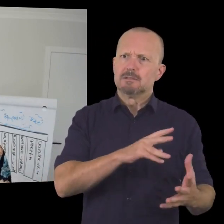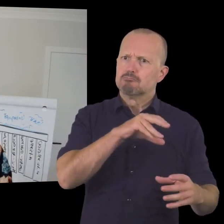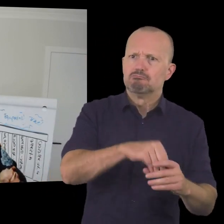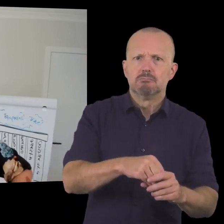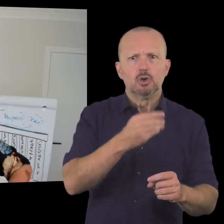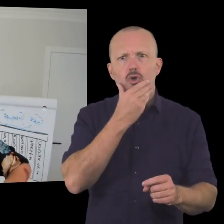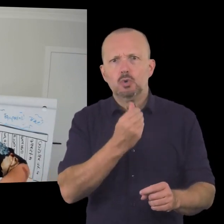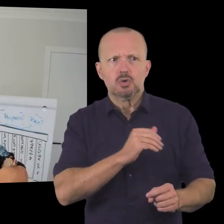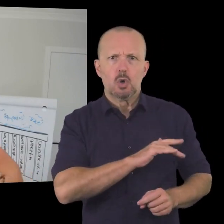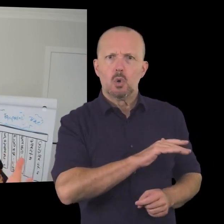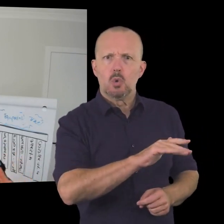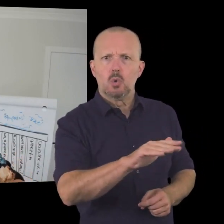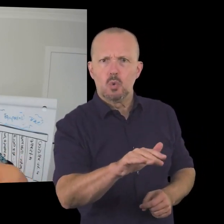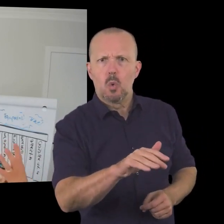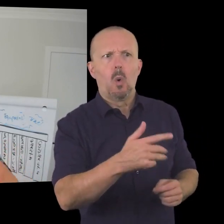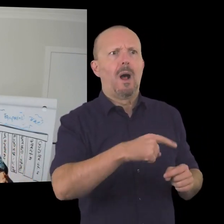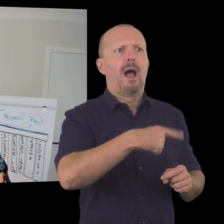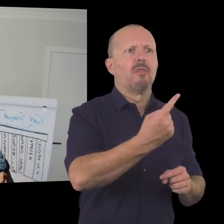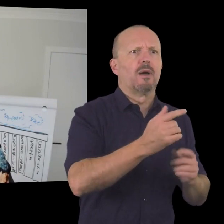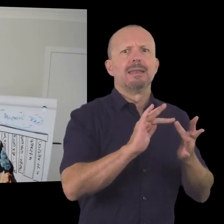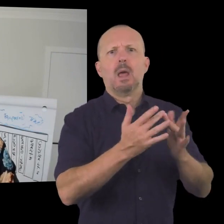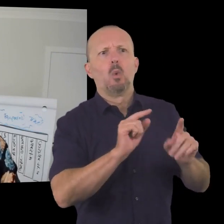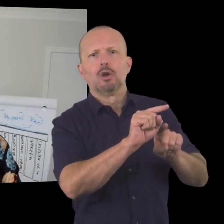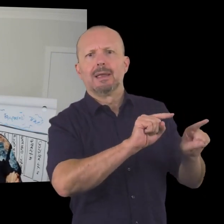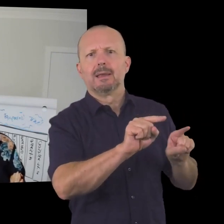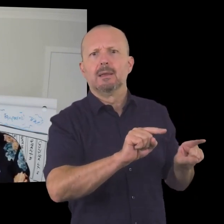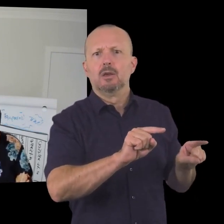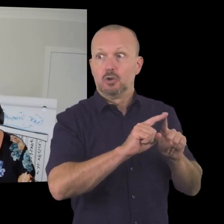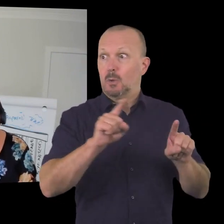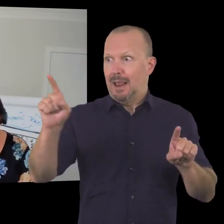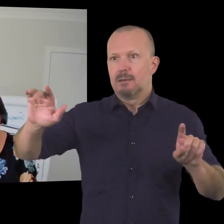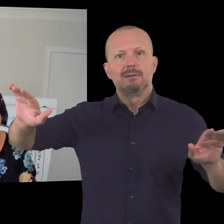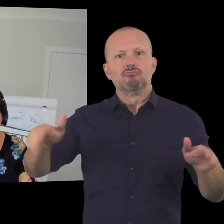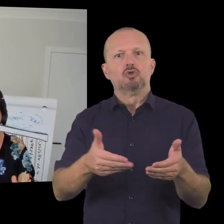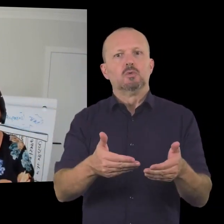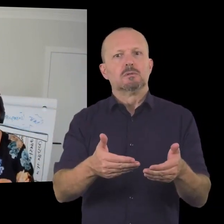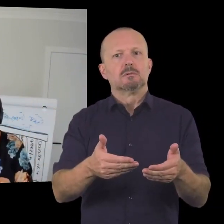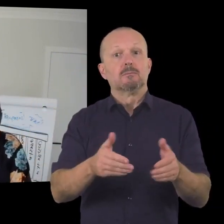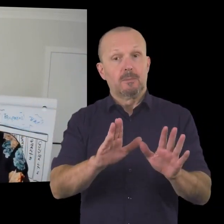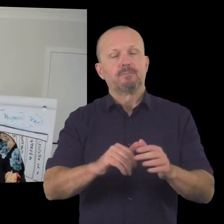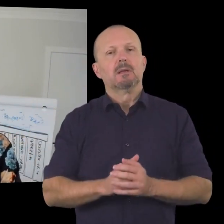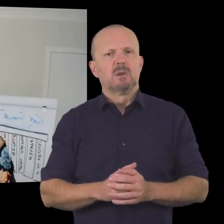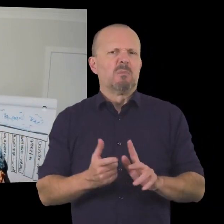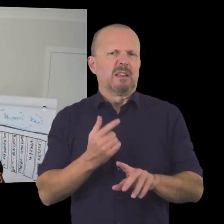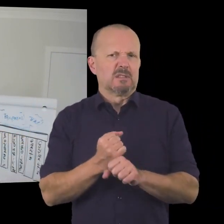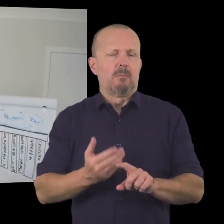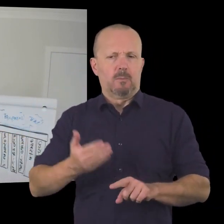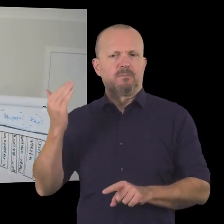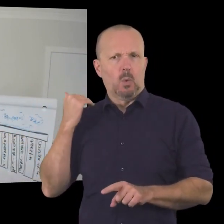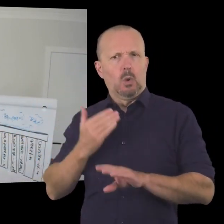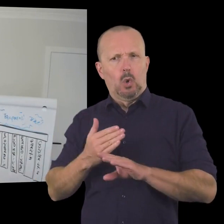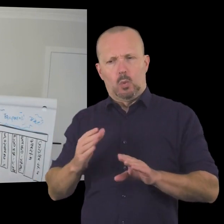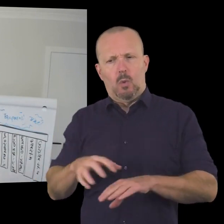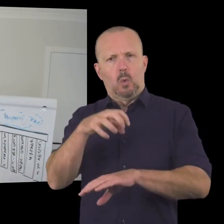with uh and let me once again give you an example to bring it to life a little bit more so we did some work with an organization that